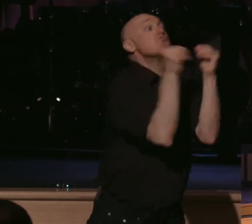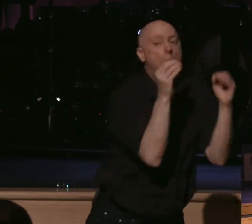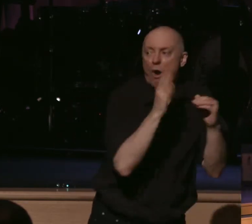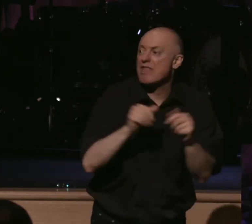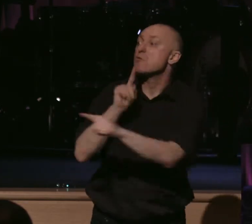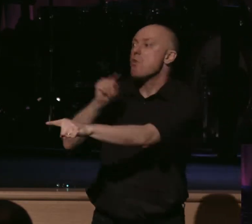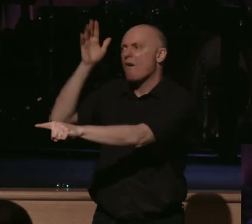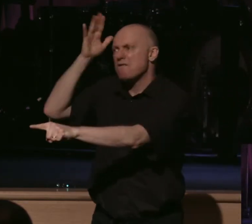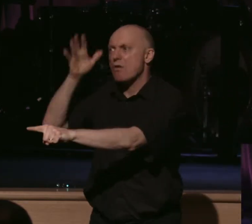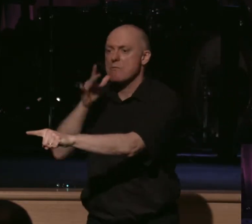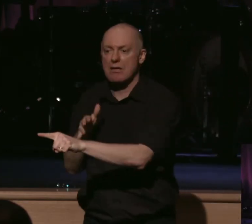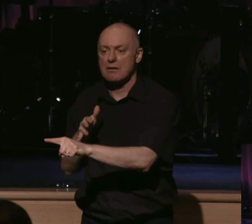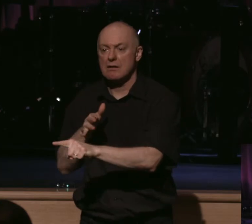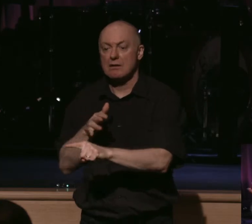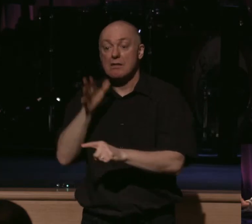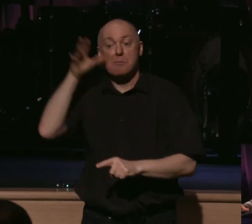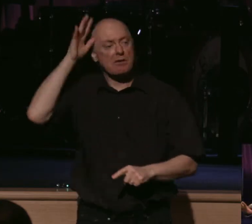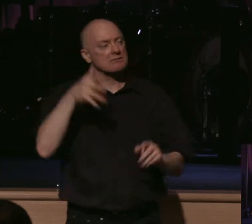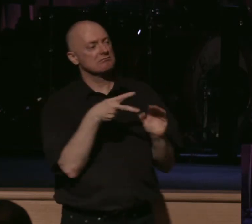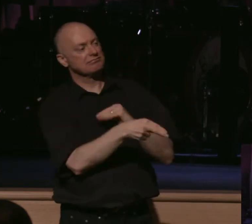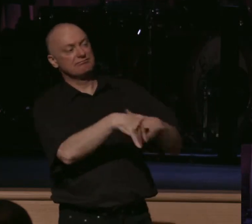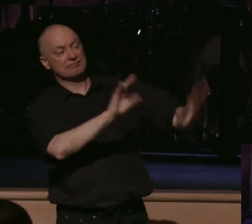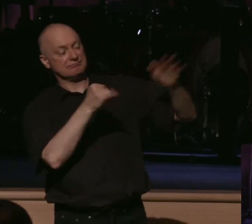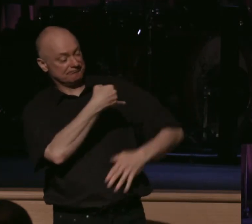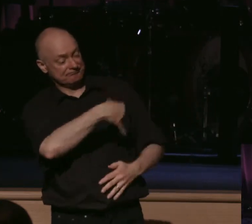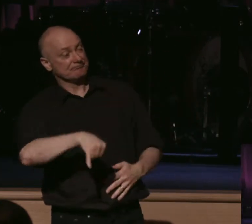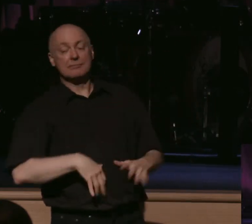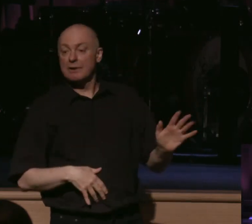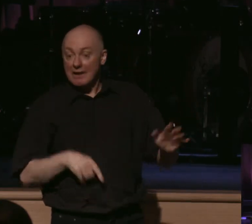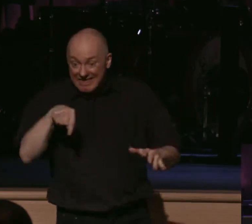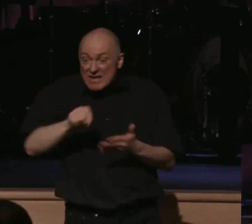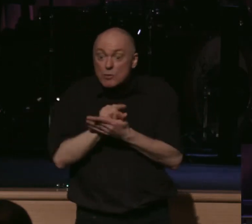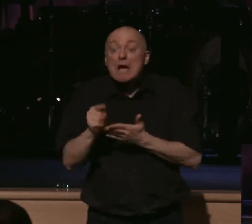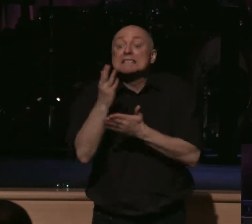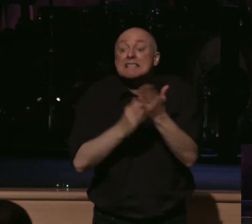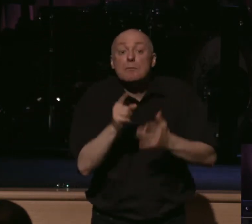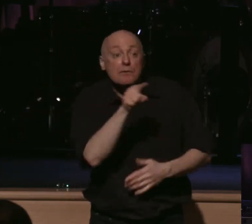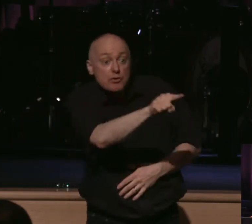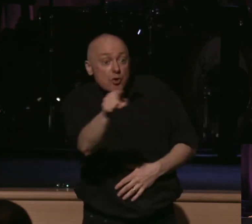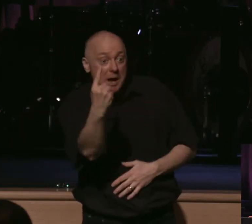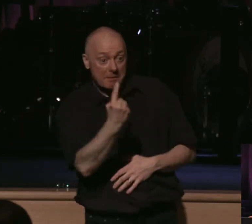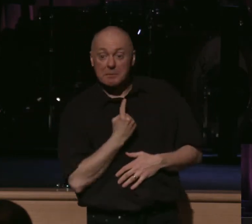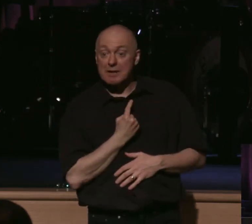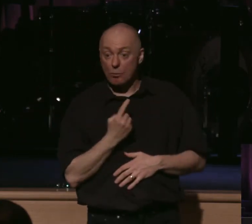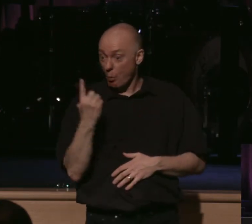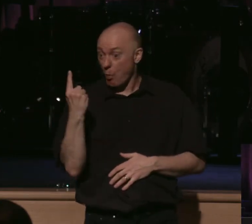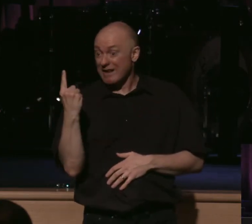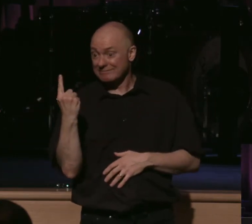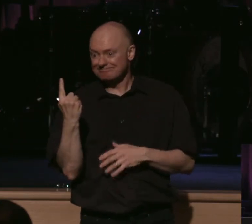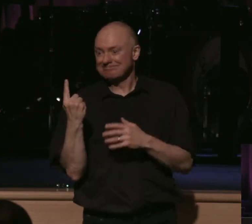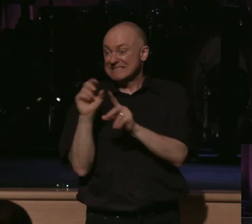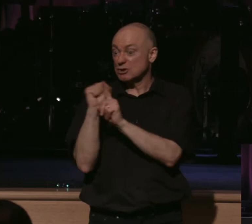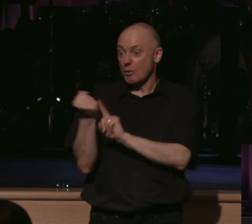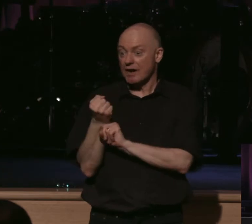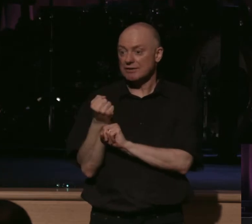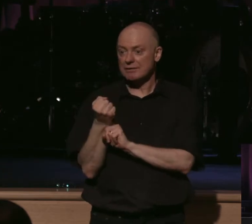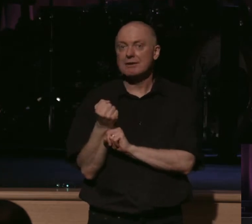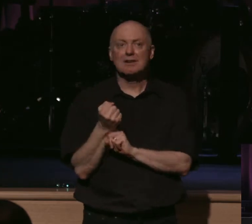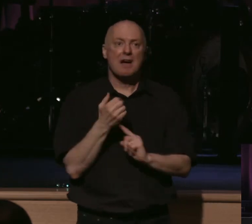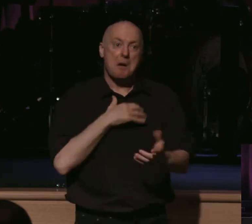mother and father are disowning him for his passion for Christ. Literally this week, some of you came up to me and says, there's tension in my